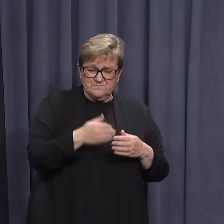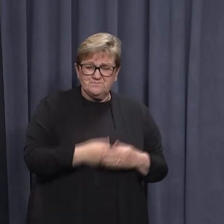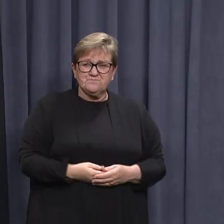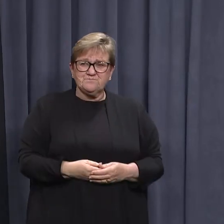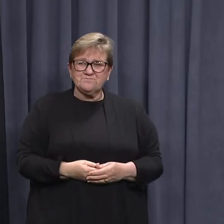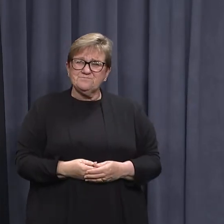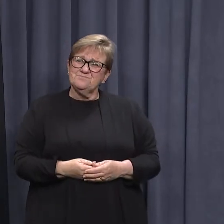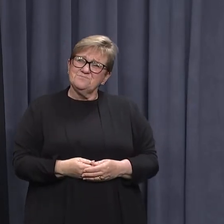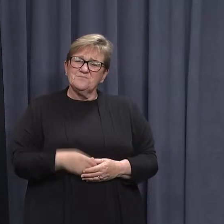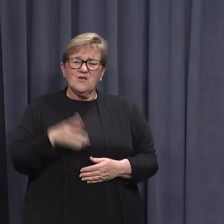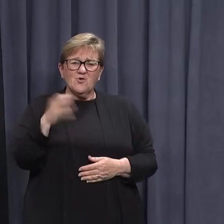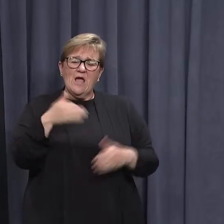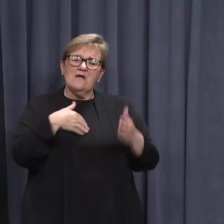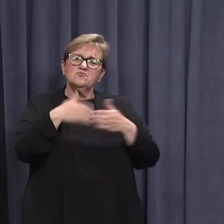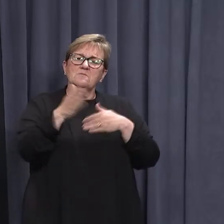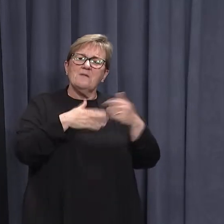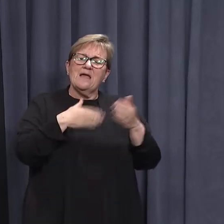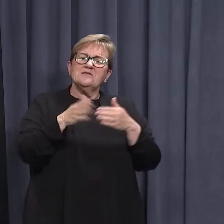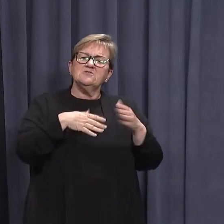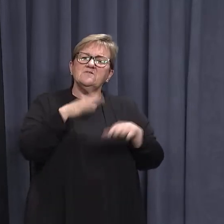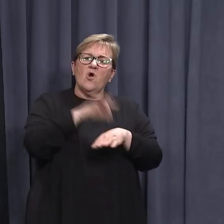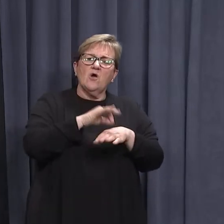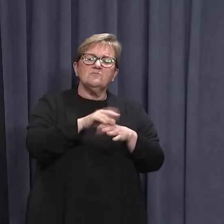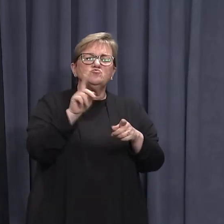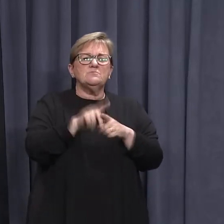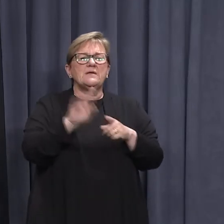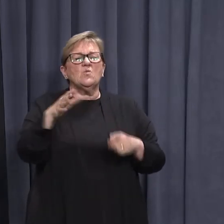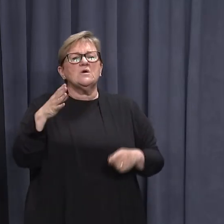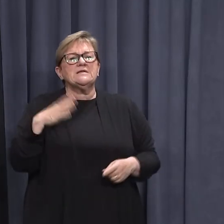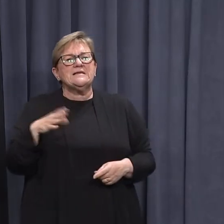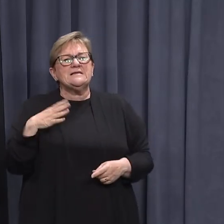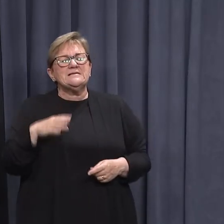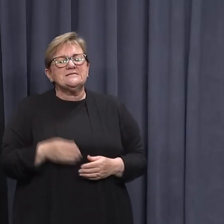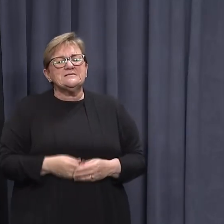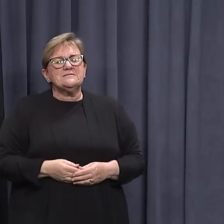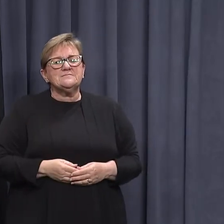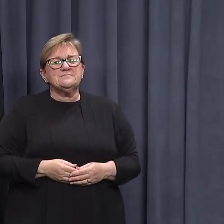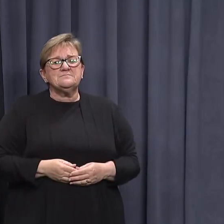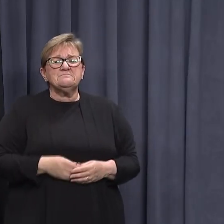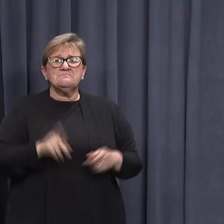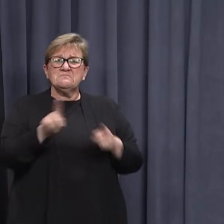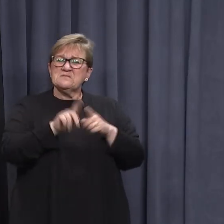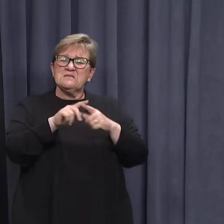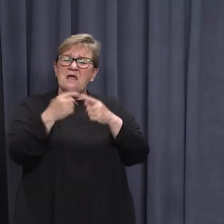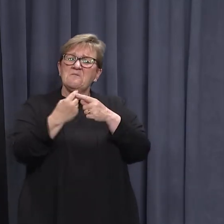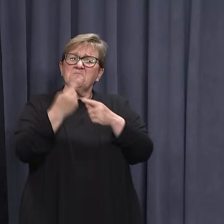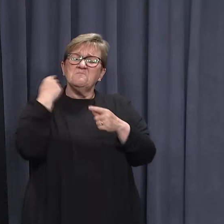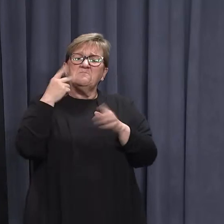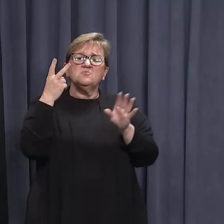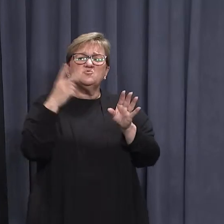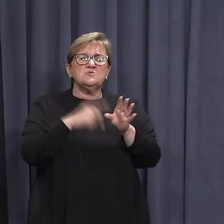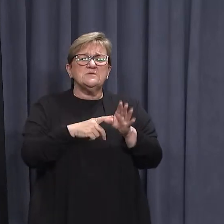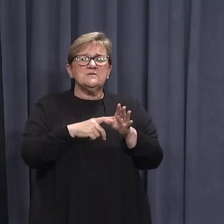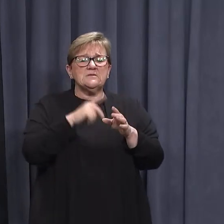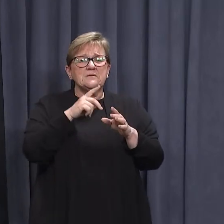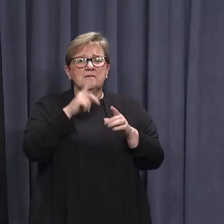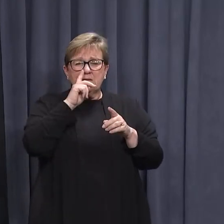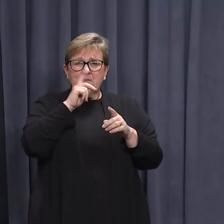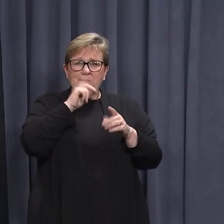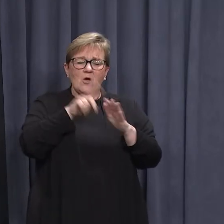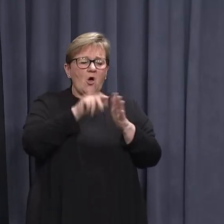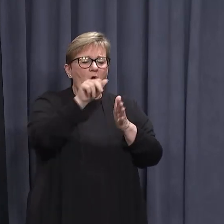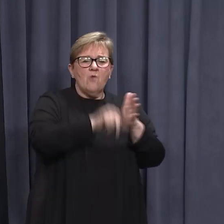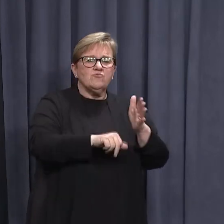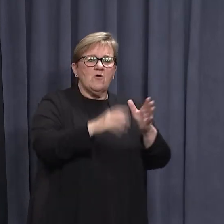But you have to manage your hospitals to meet the needs. So at various points in time, as we've done over the last two years, you wind back things like